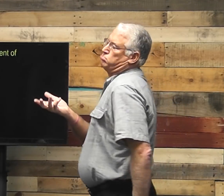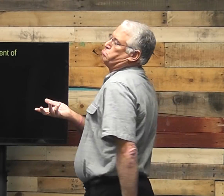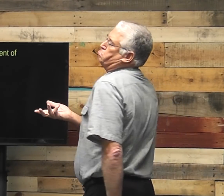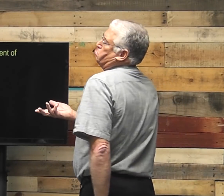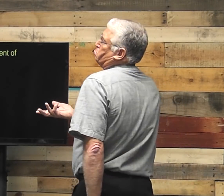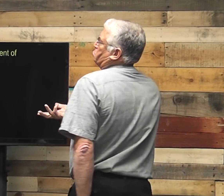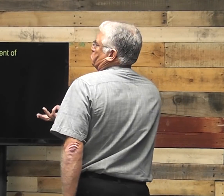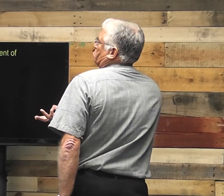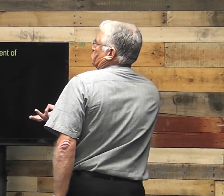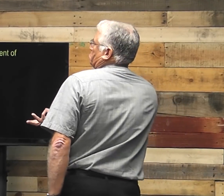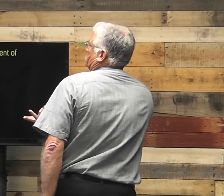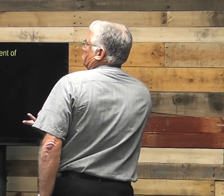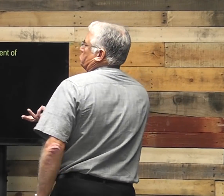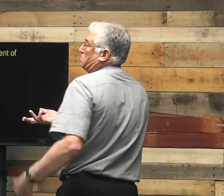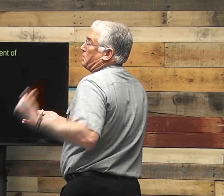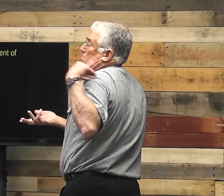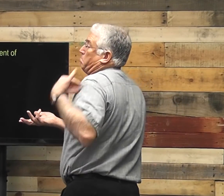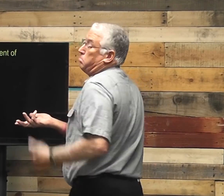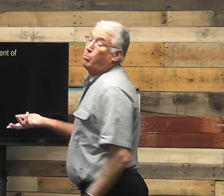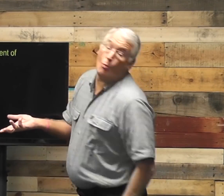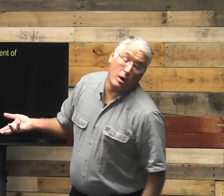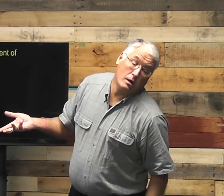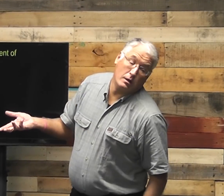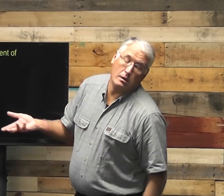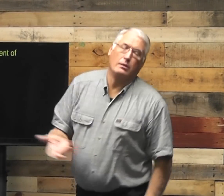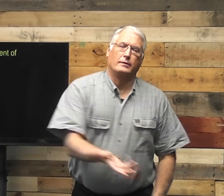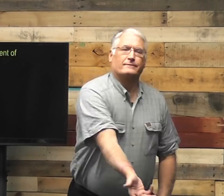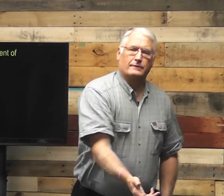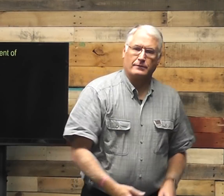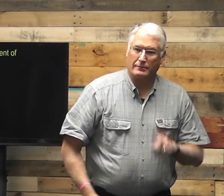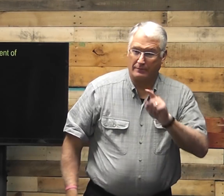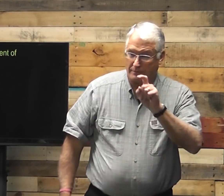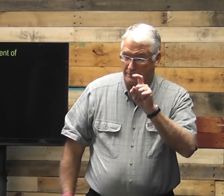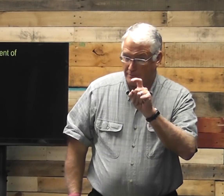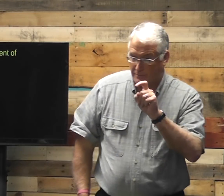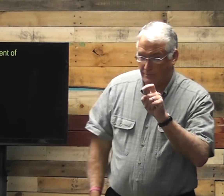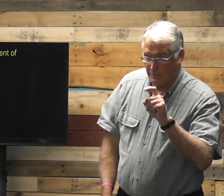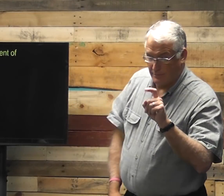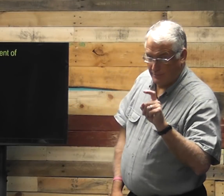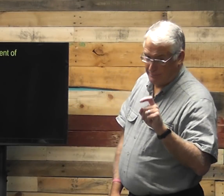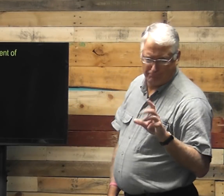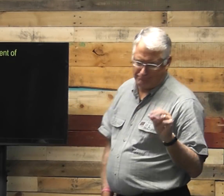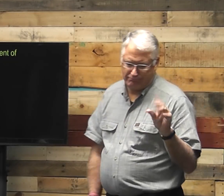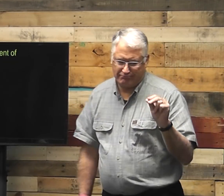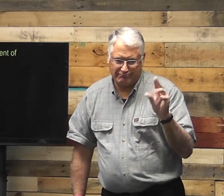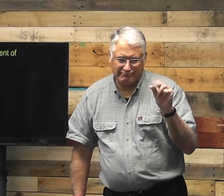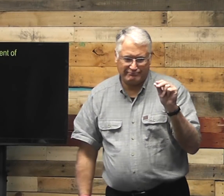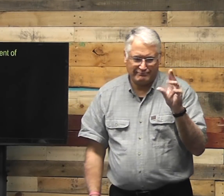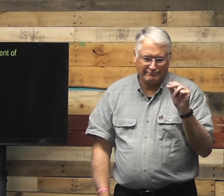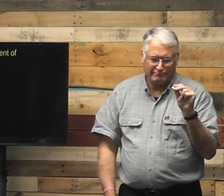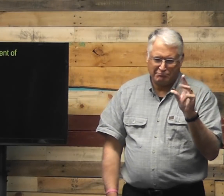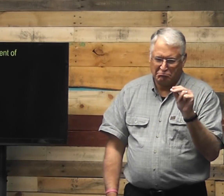you've asked him. You know, then he gives it. Does he wait? No, he doesn't.